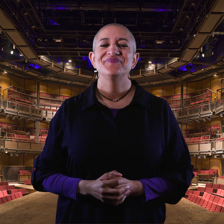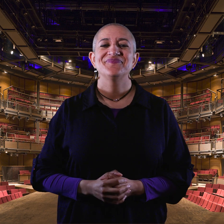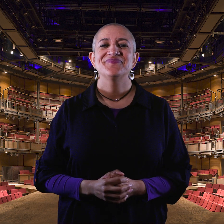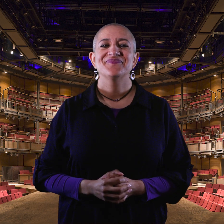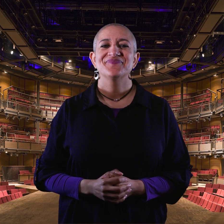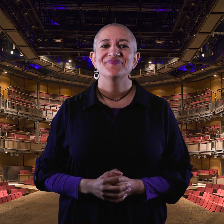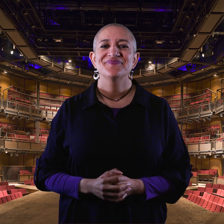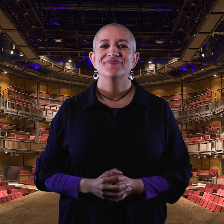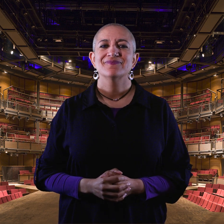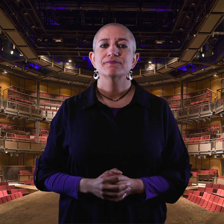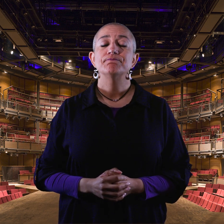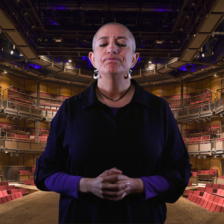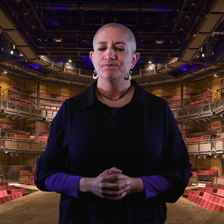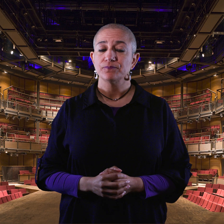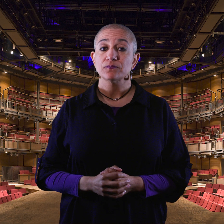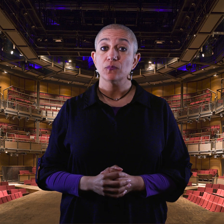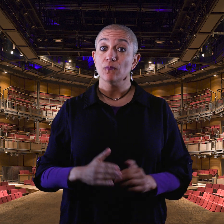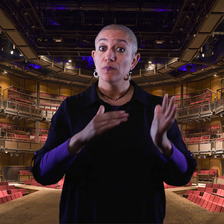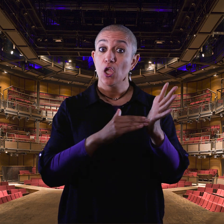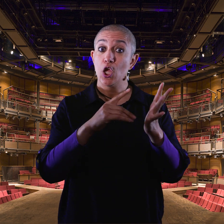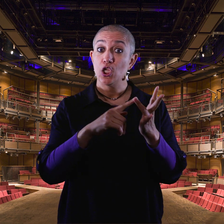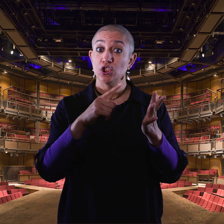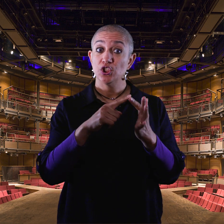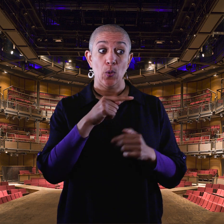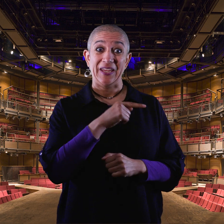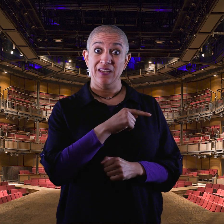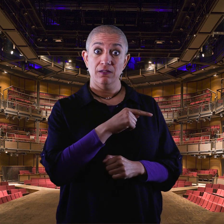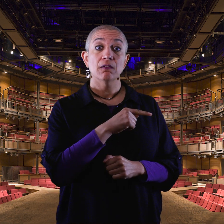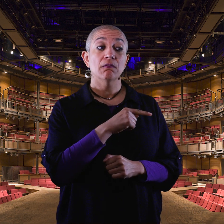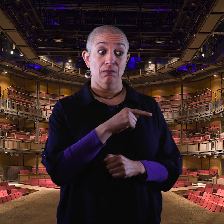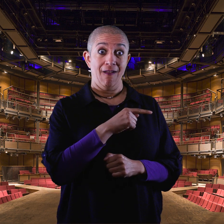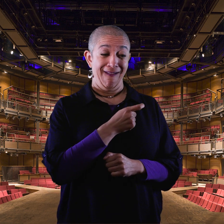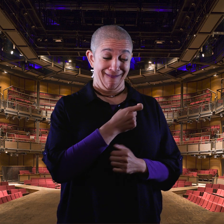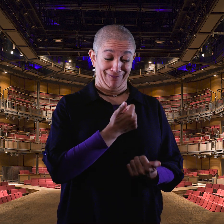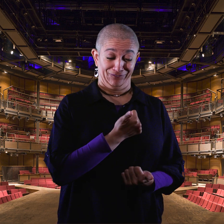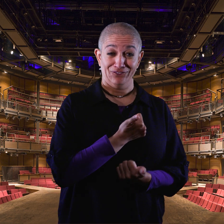At the end of her education as she knows it, Zoe goes out to celebrate.